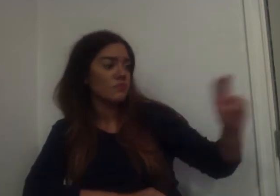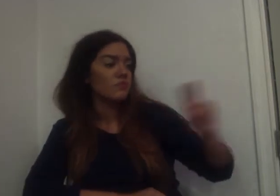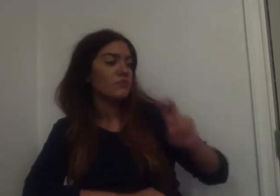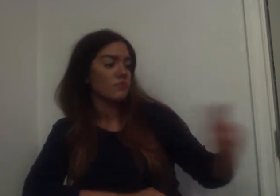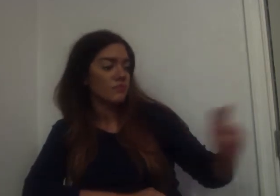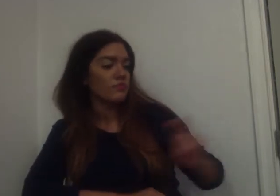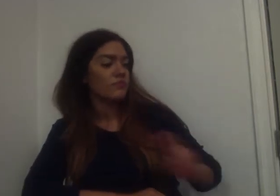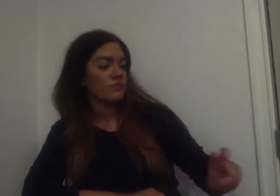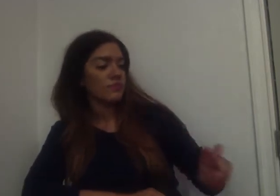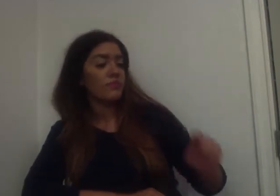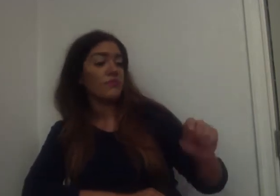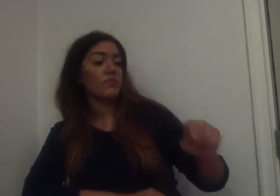we could do.